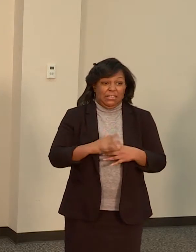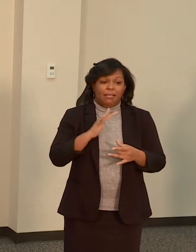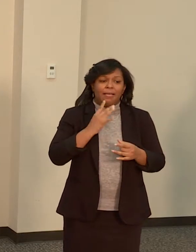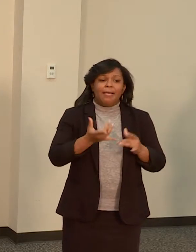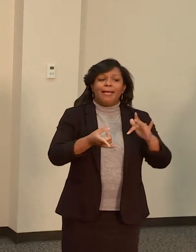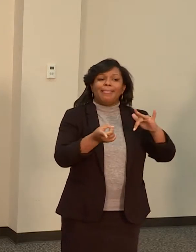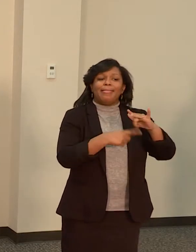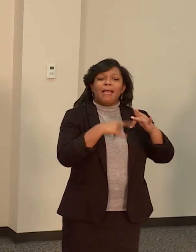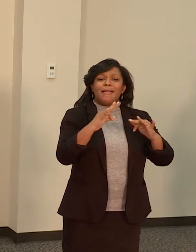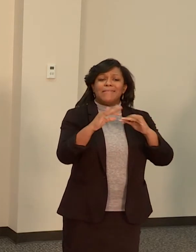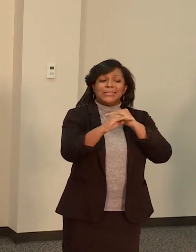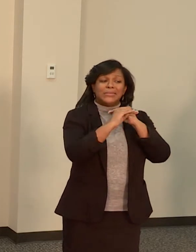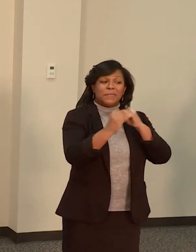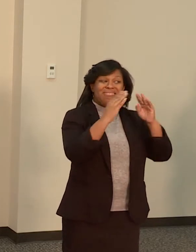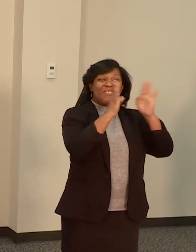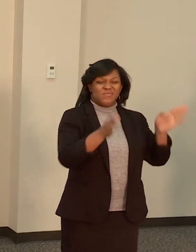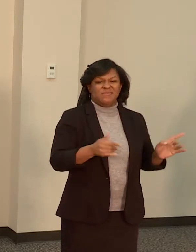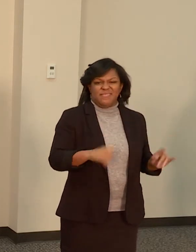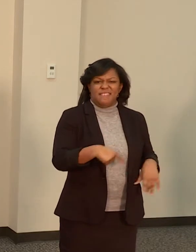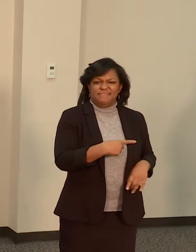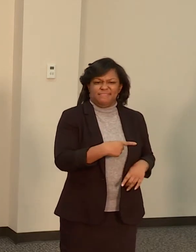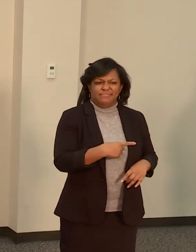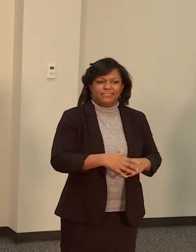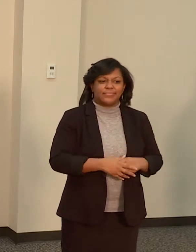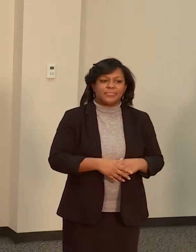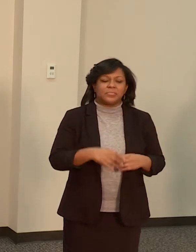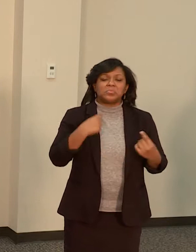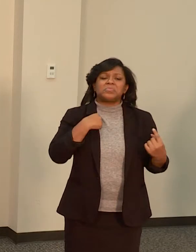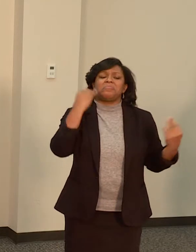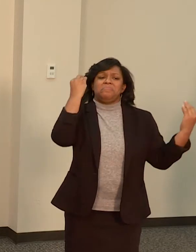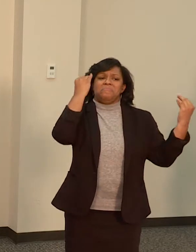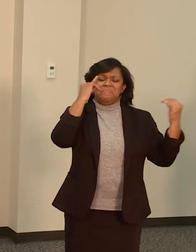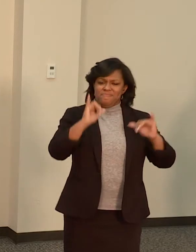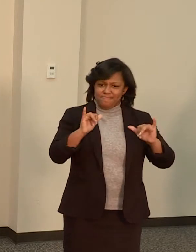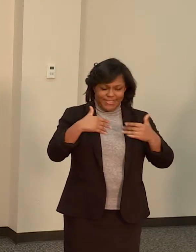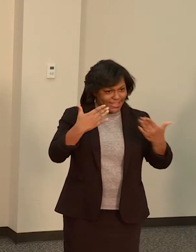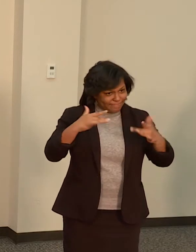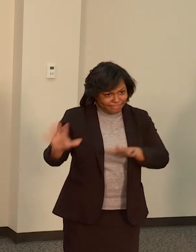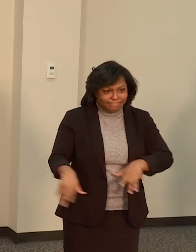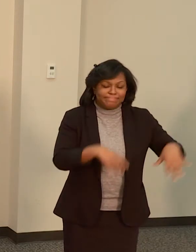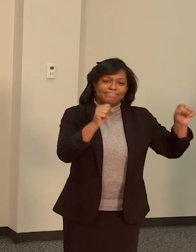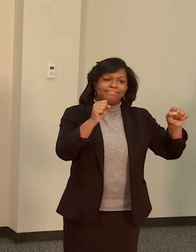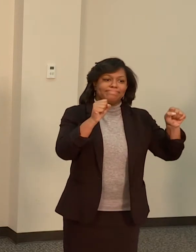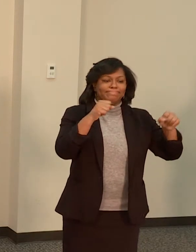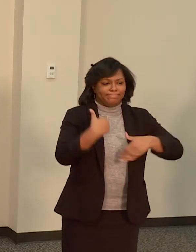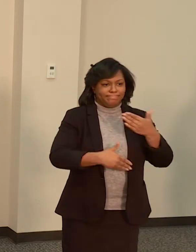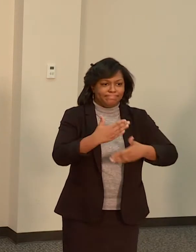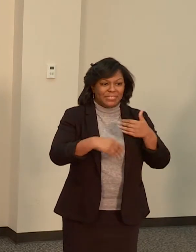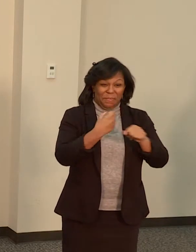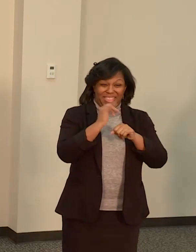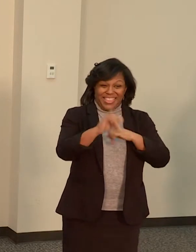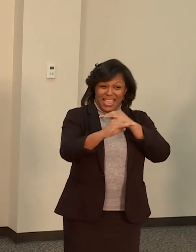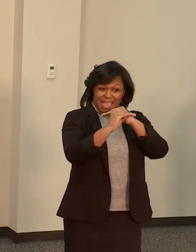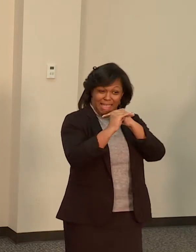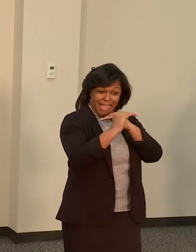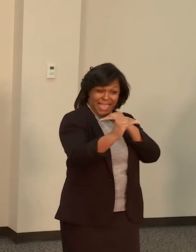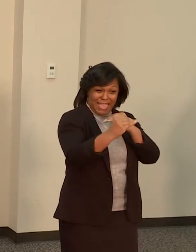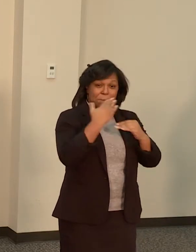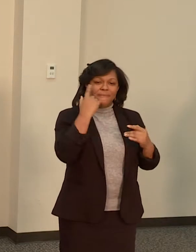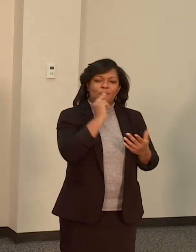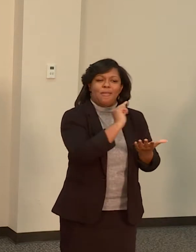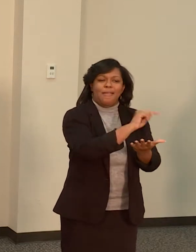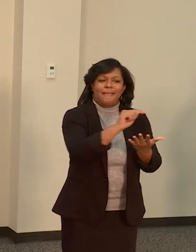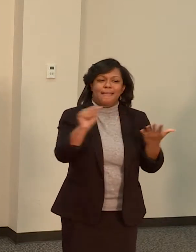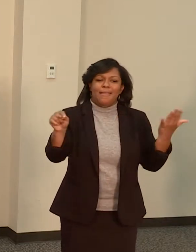to partner together and step up to make that stability a reality for so many of our students that would then bear fruits in the classroom itself.